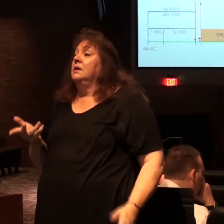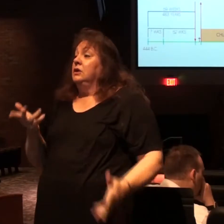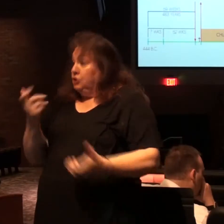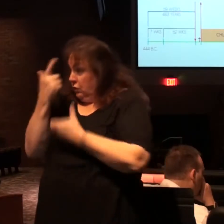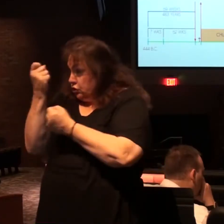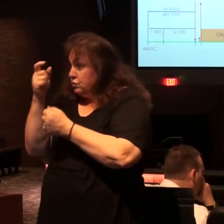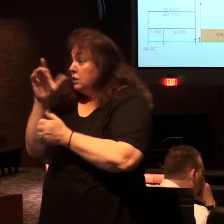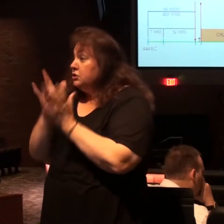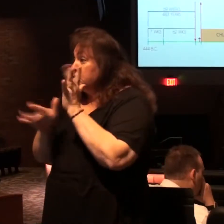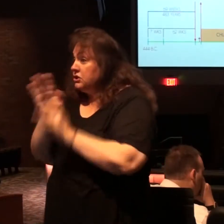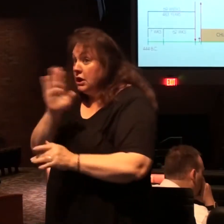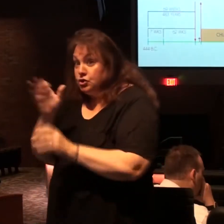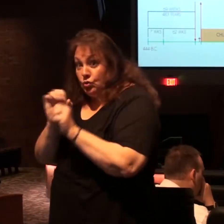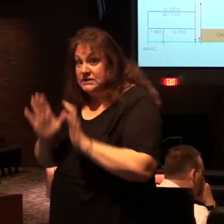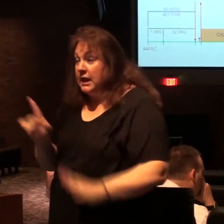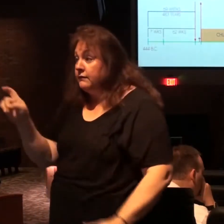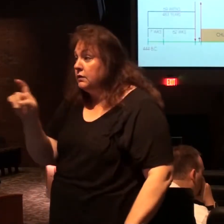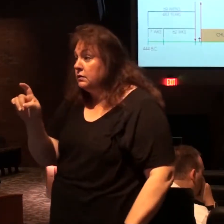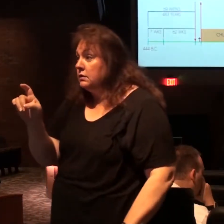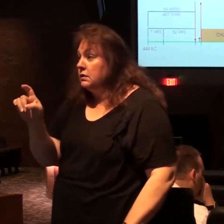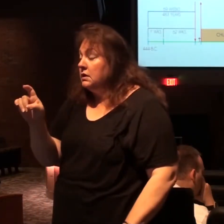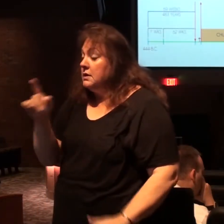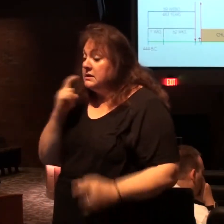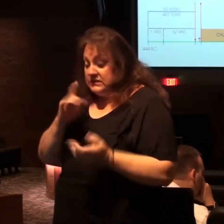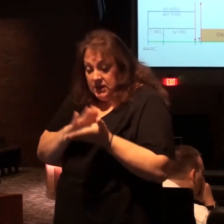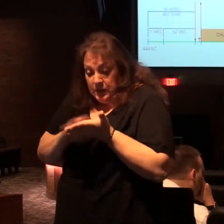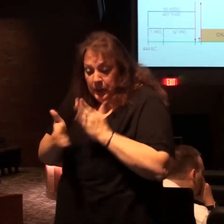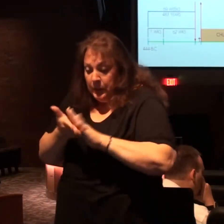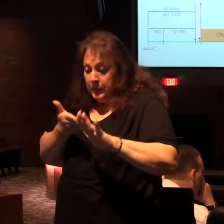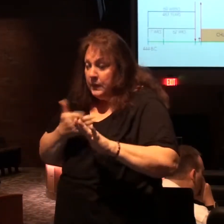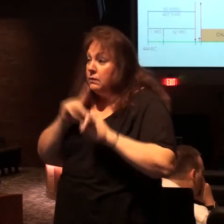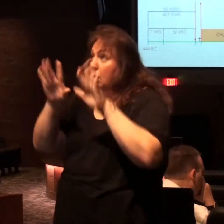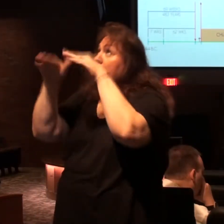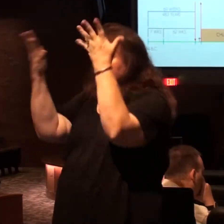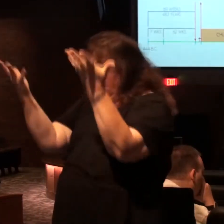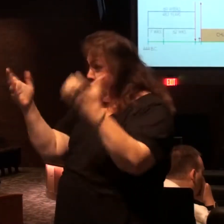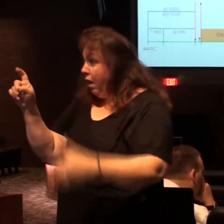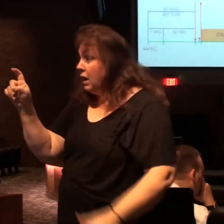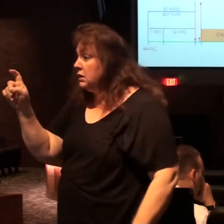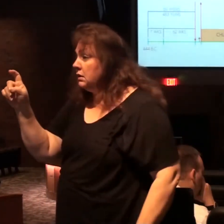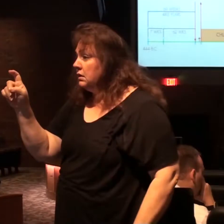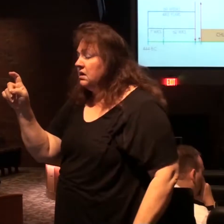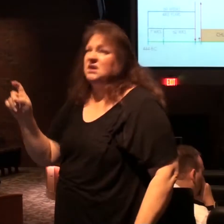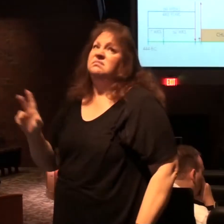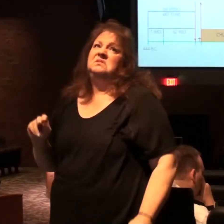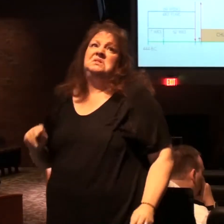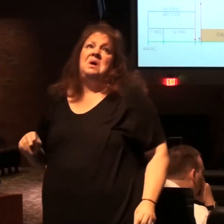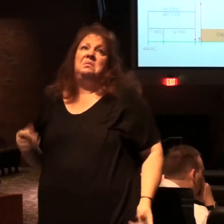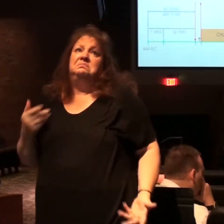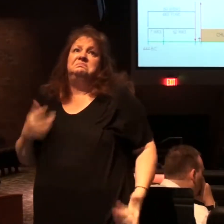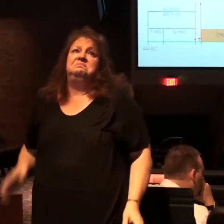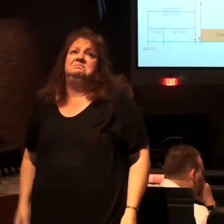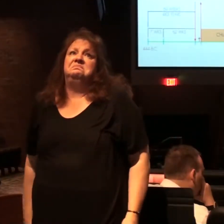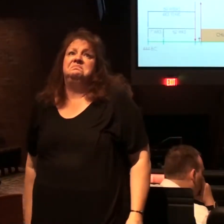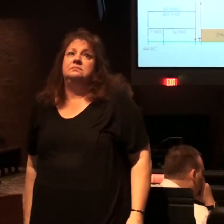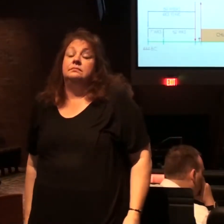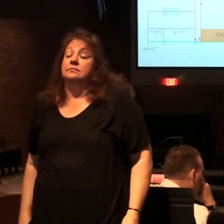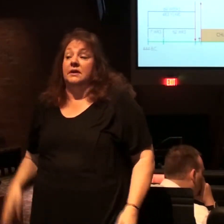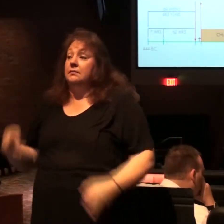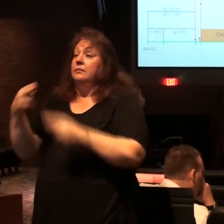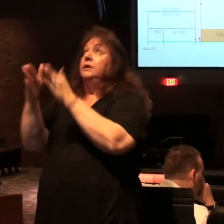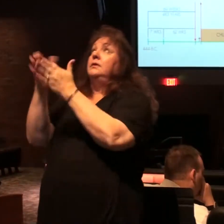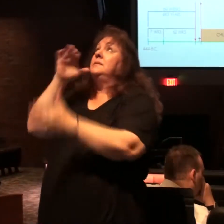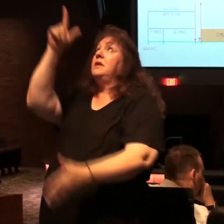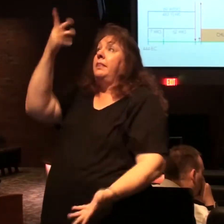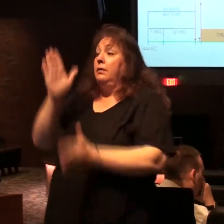to trust Christ as your Savior have their sins forgiven and go to heaven no I'm not really interested I guess your